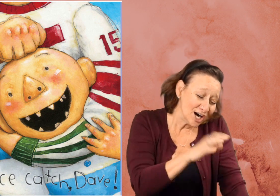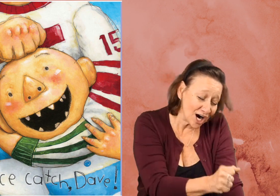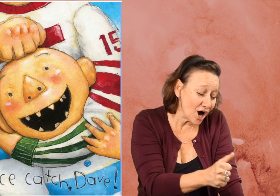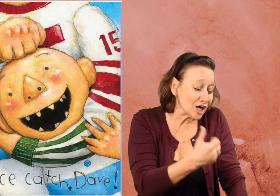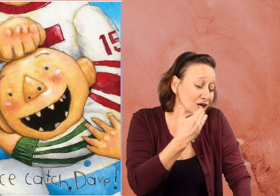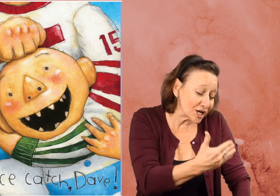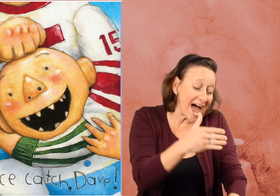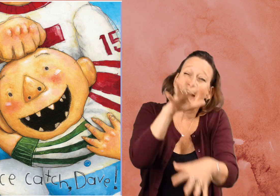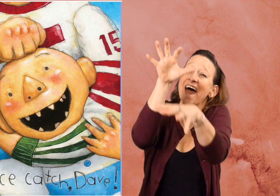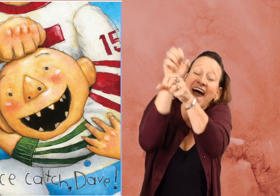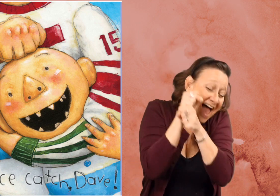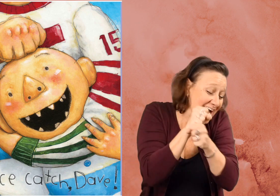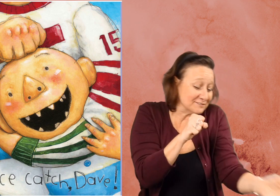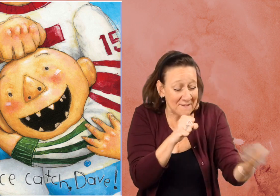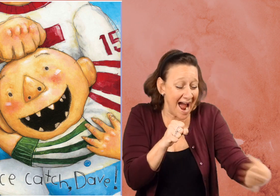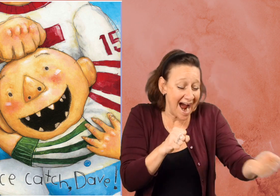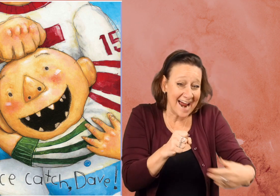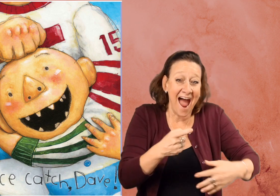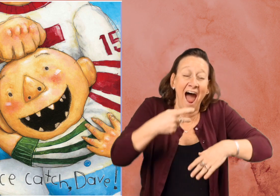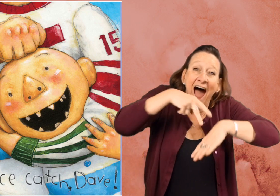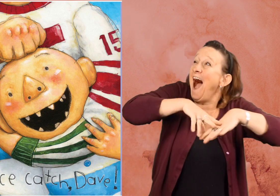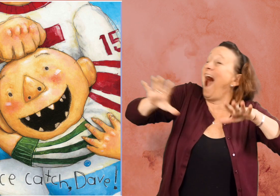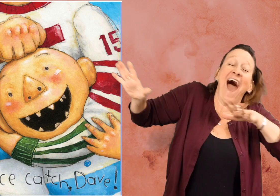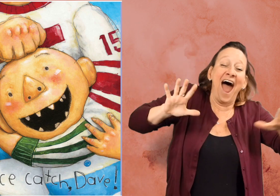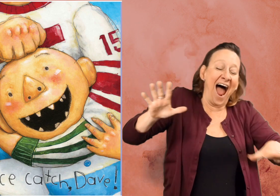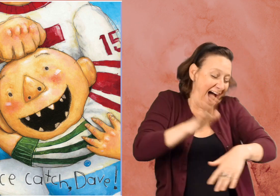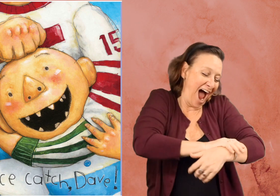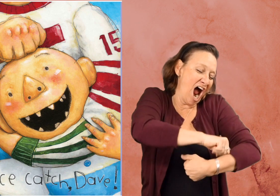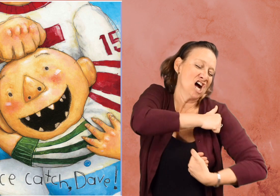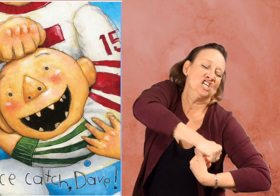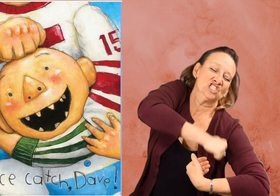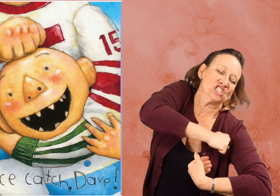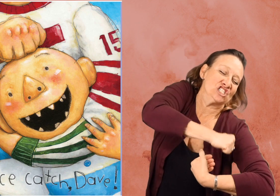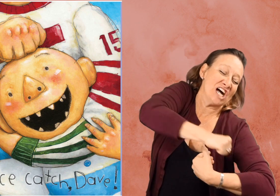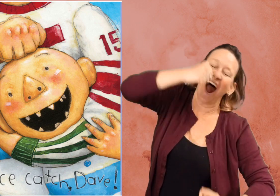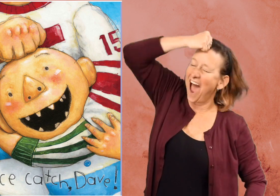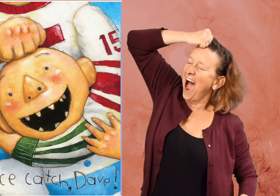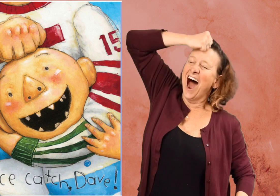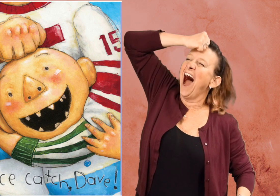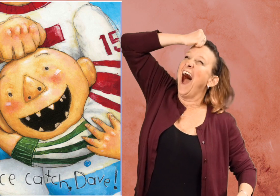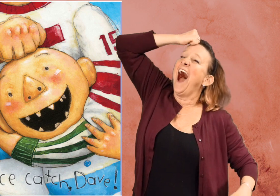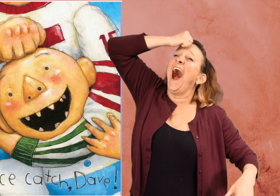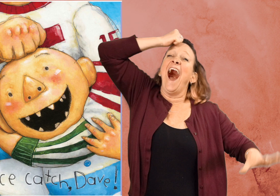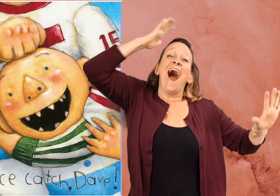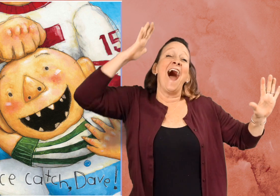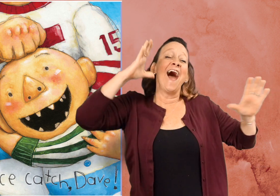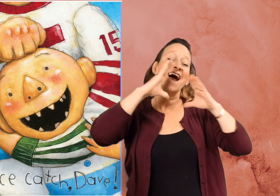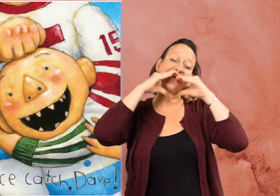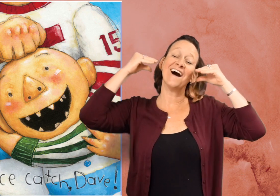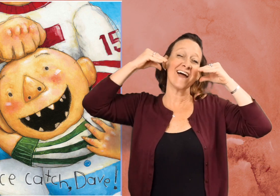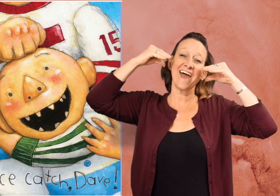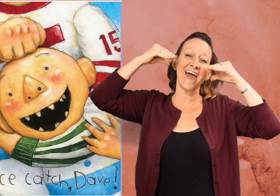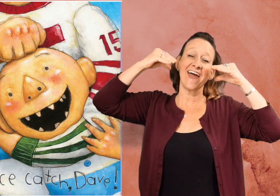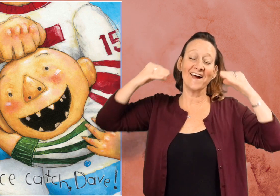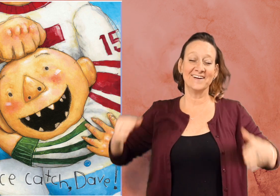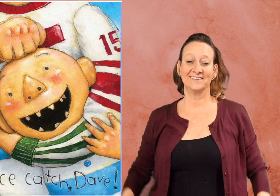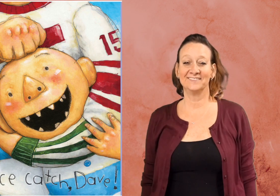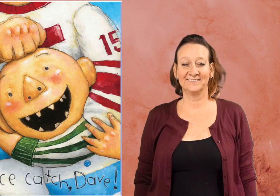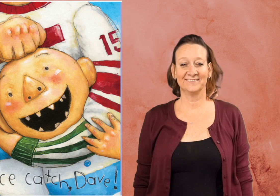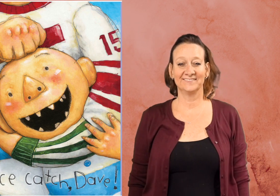Nice catch, Dave! Get over here, his brother says as he gives him a noogie. Dave smiles ear